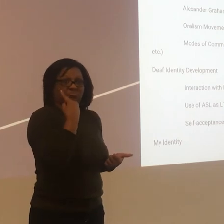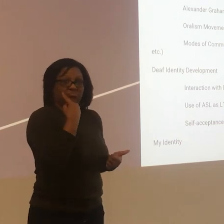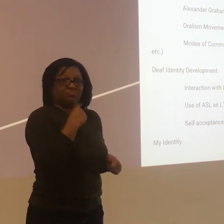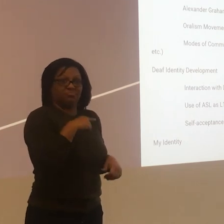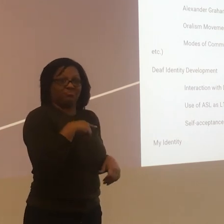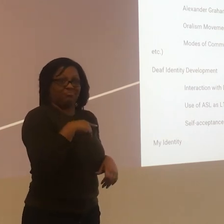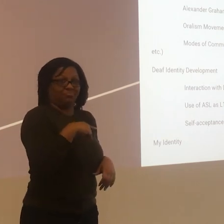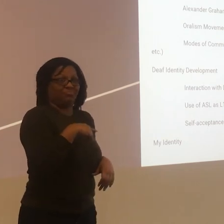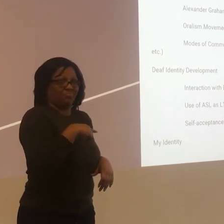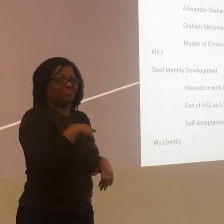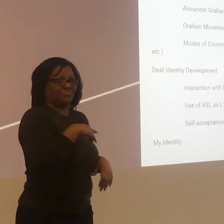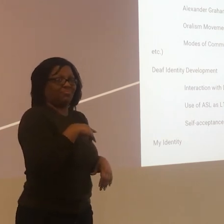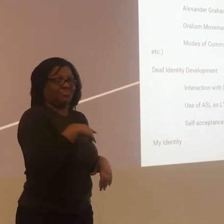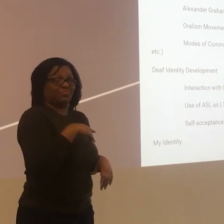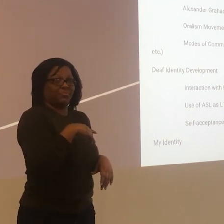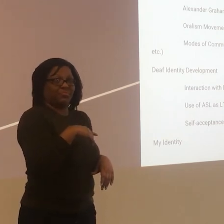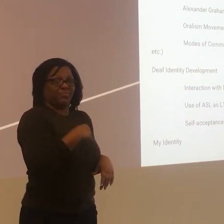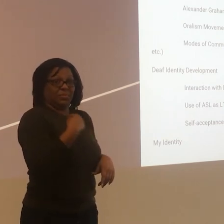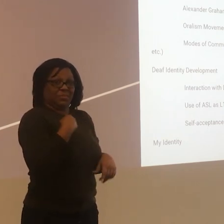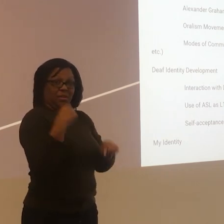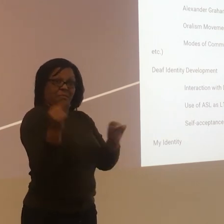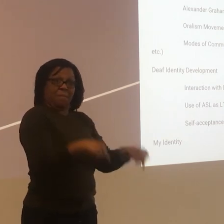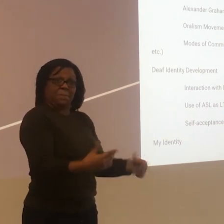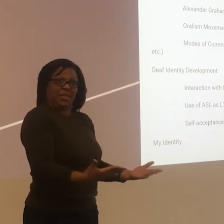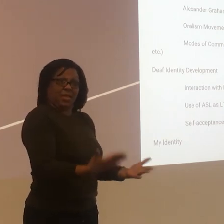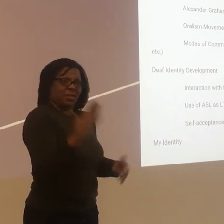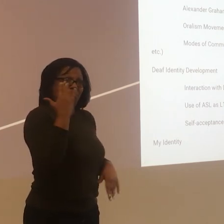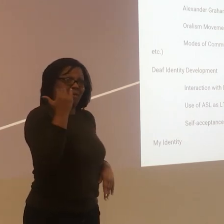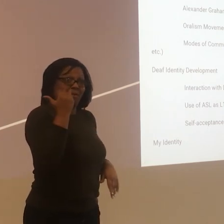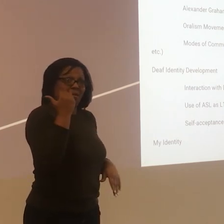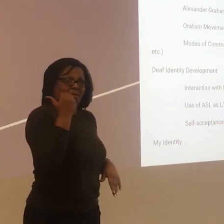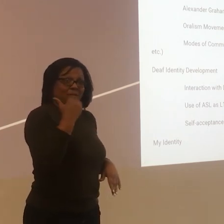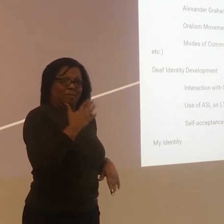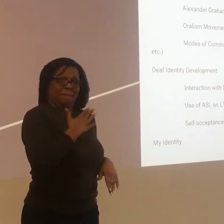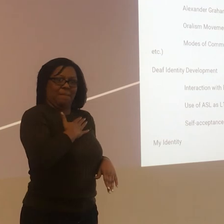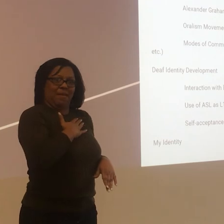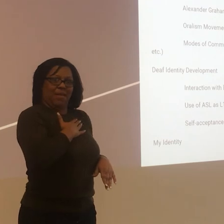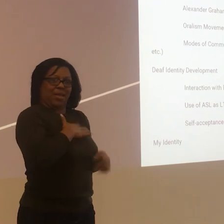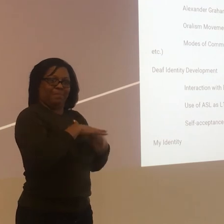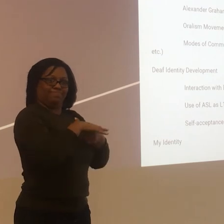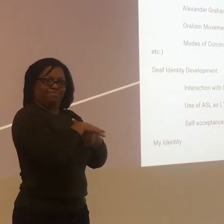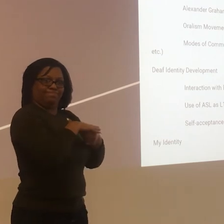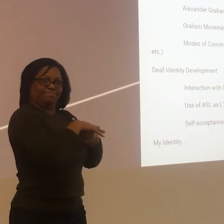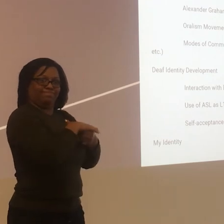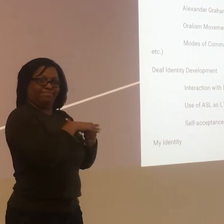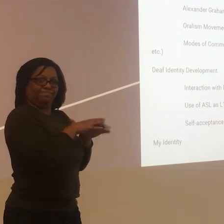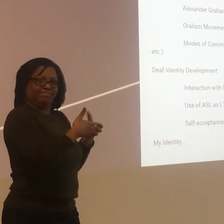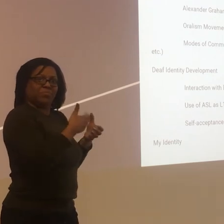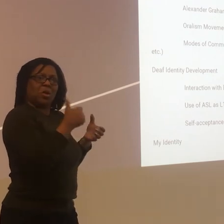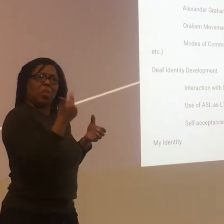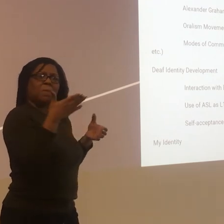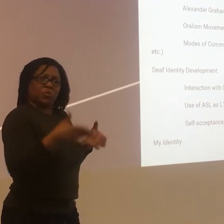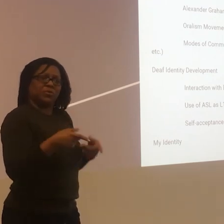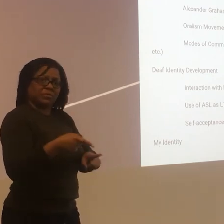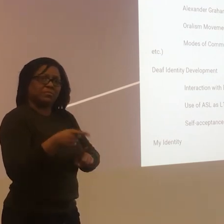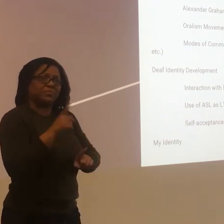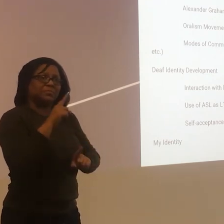And the reason why I'm here is because I'm in a space right now with another black person who is a trans man. Who's deaf.